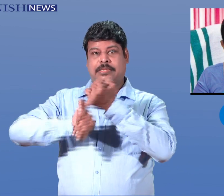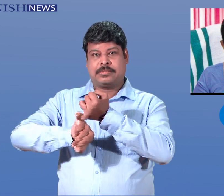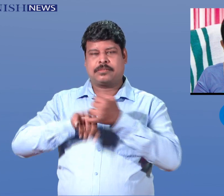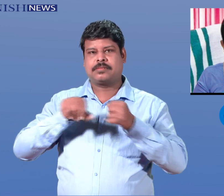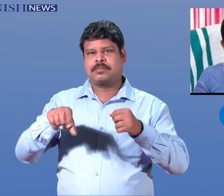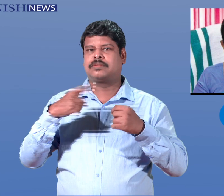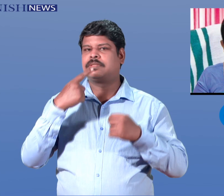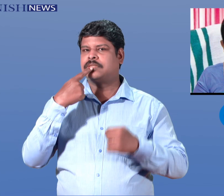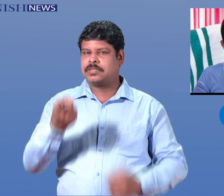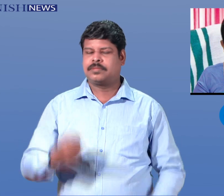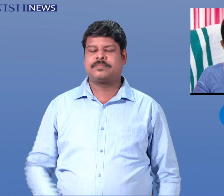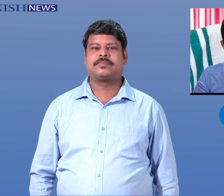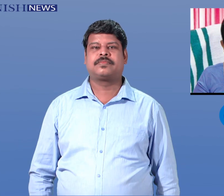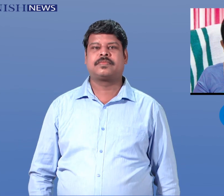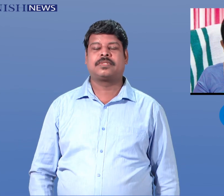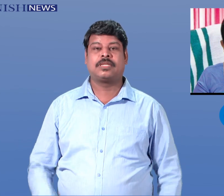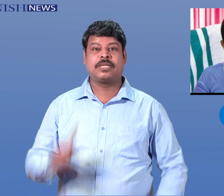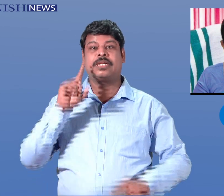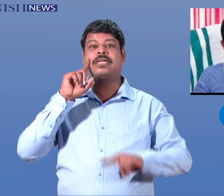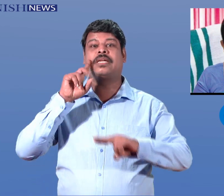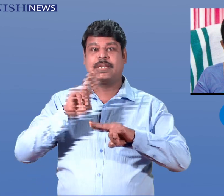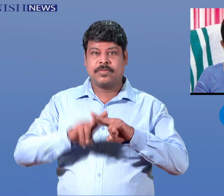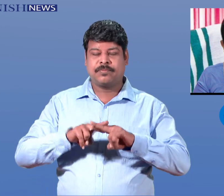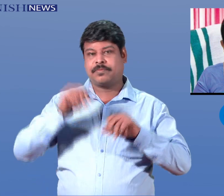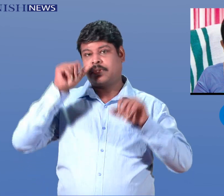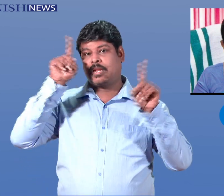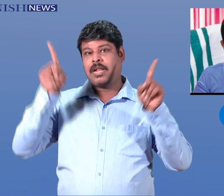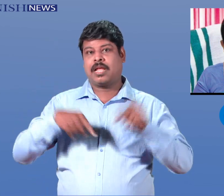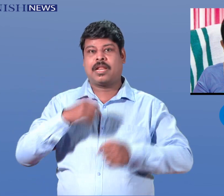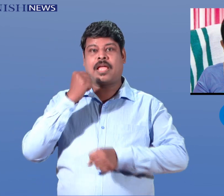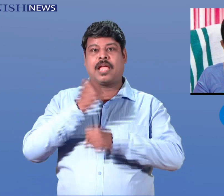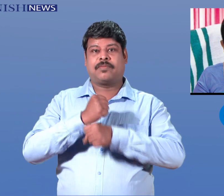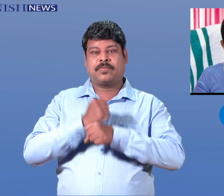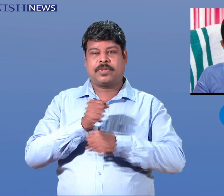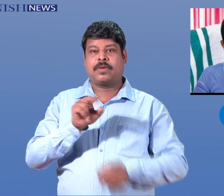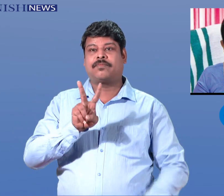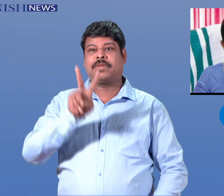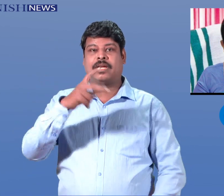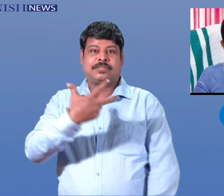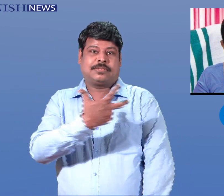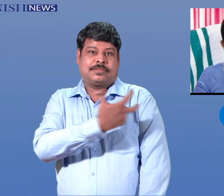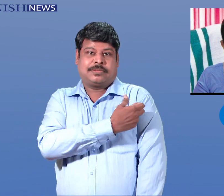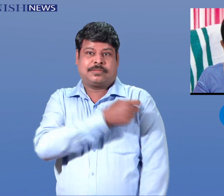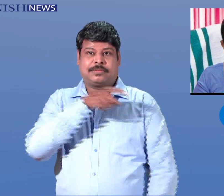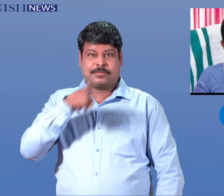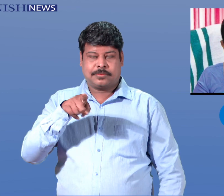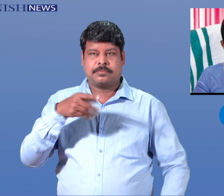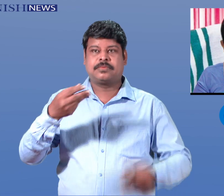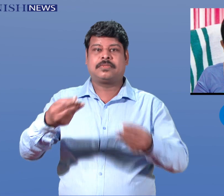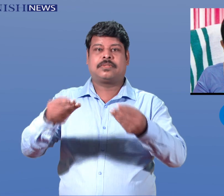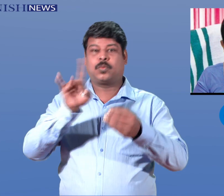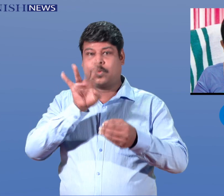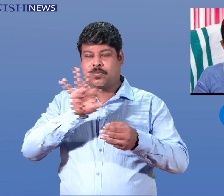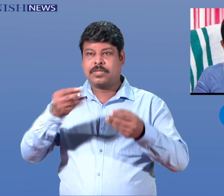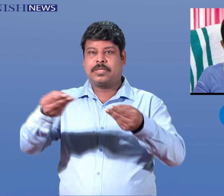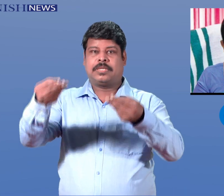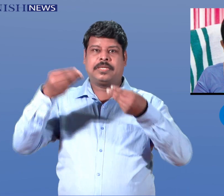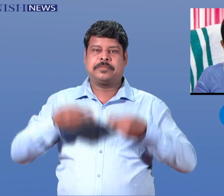if the centre is not providing the vaccines this week, then the state might face a shortage. At present,